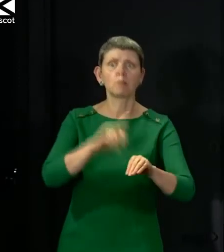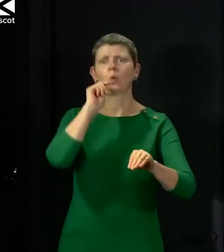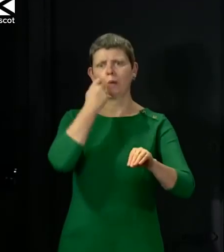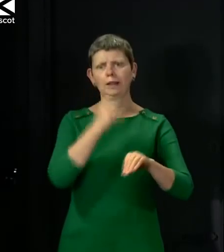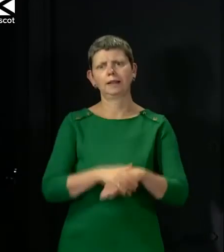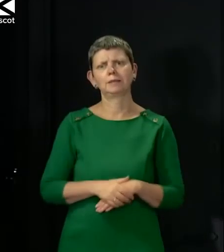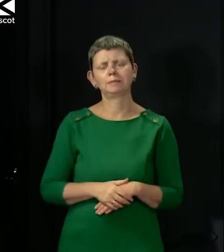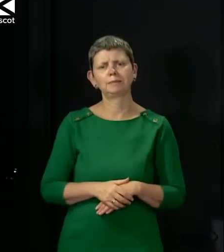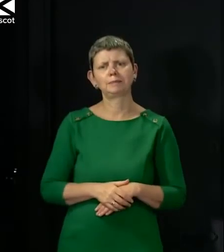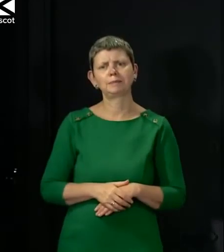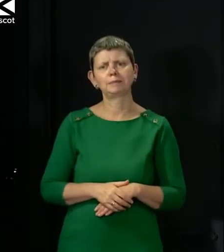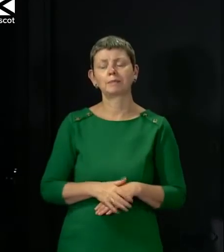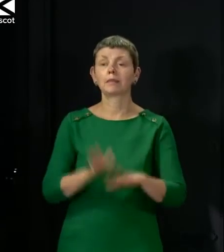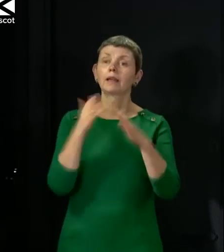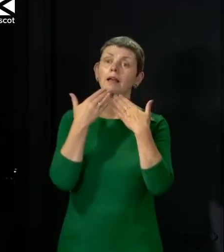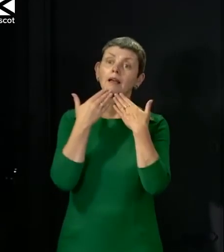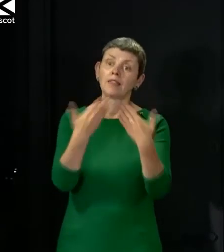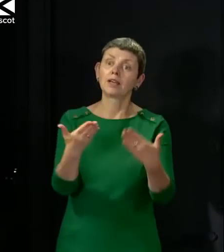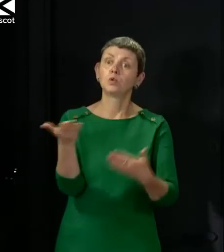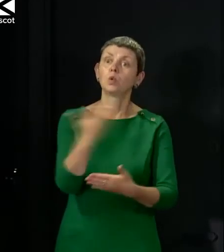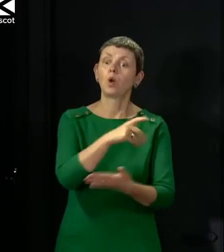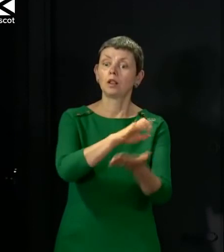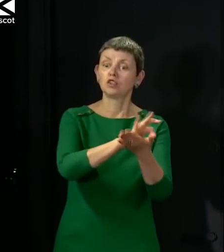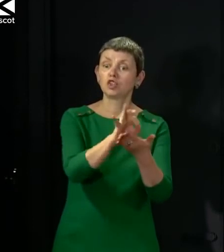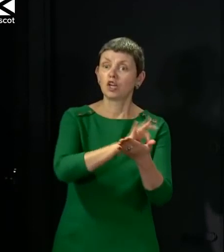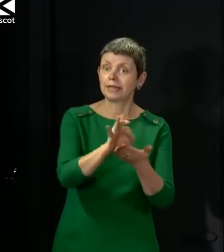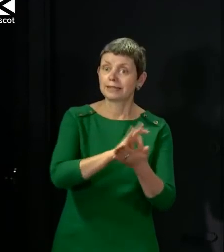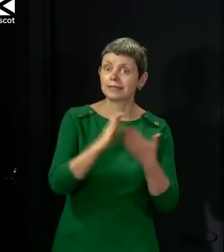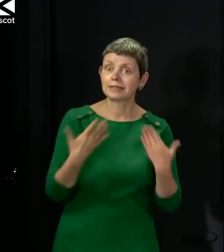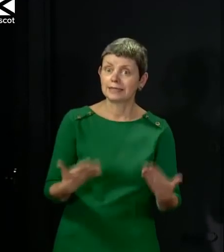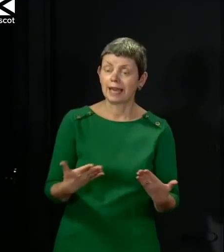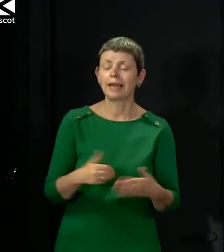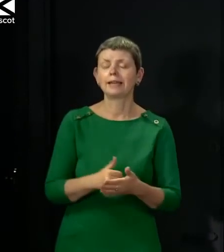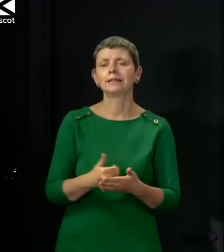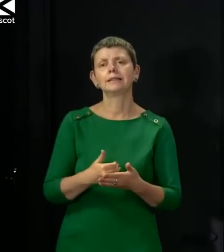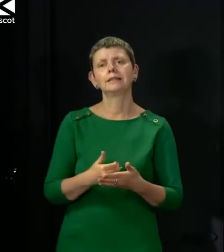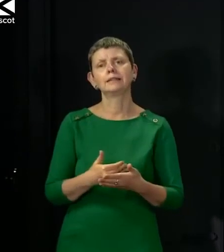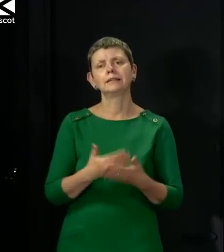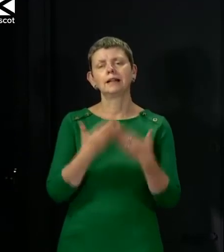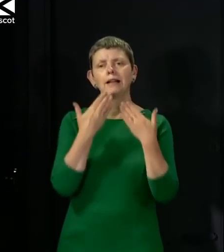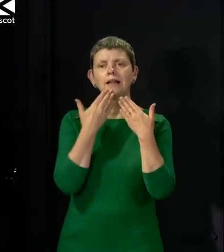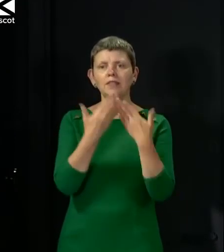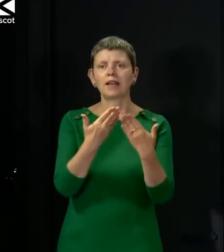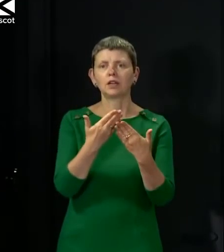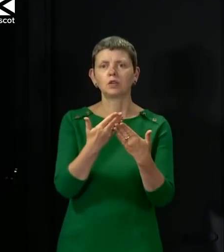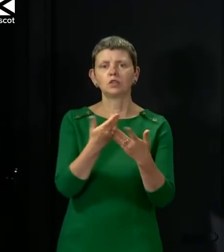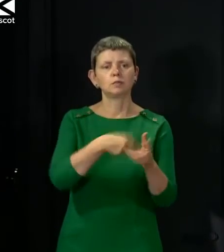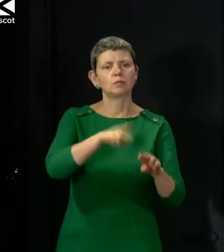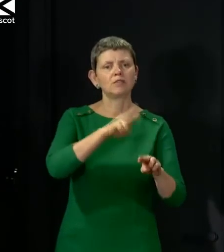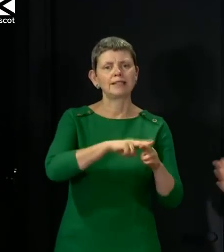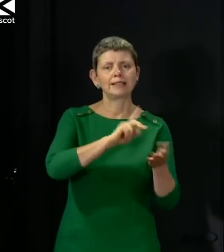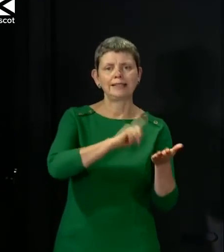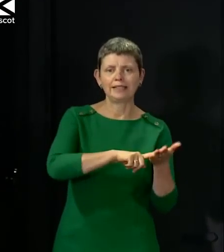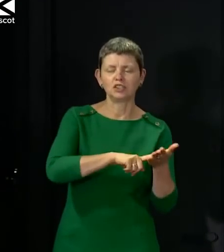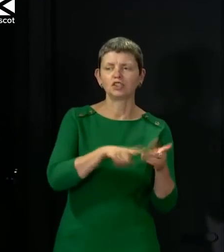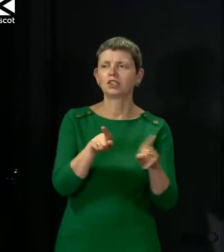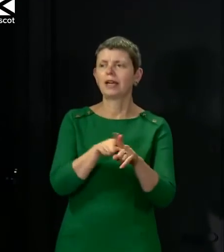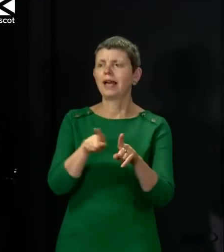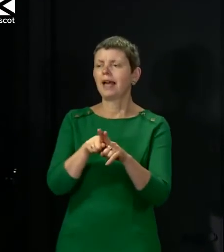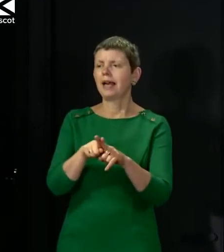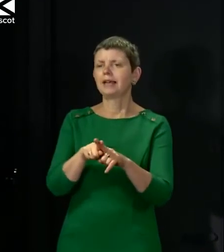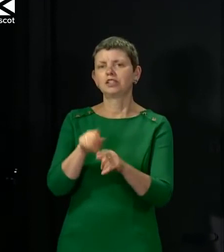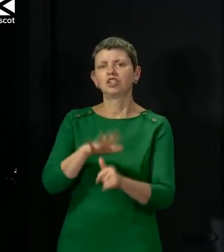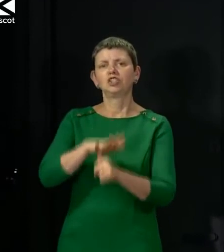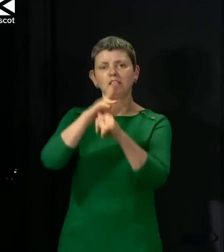thank you very much to all the journalists for joining us today my thanks to Professor Leach my thanks in